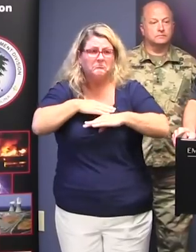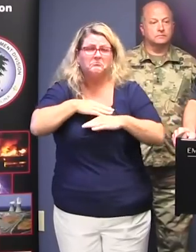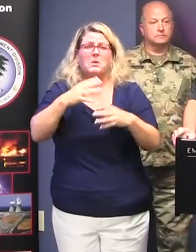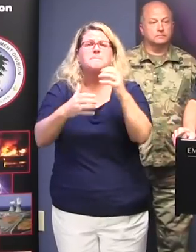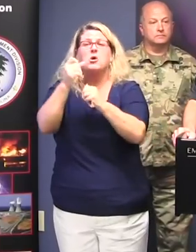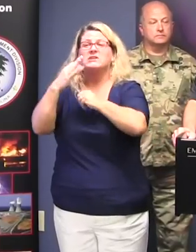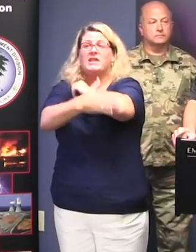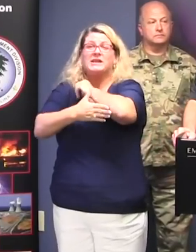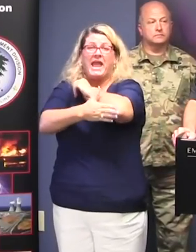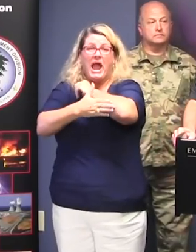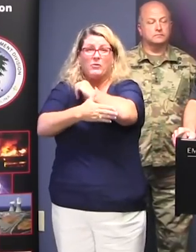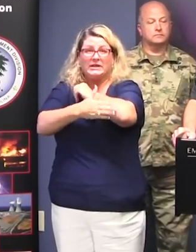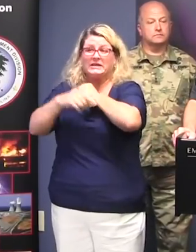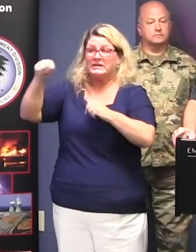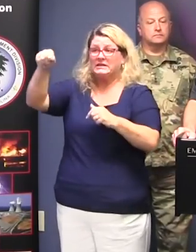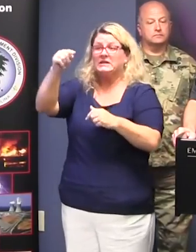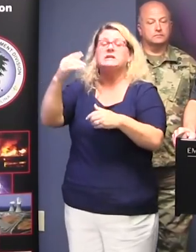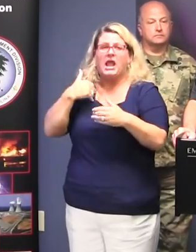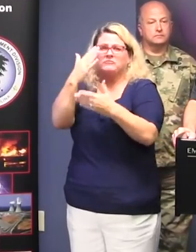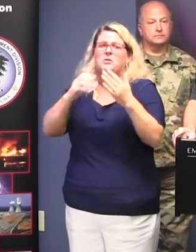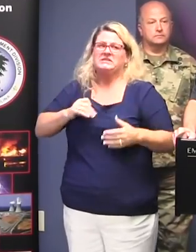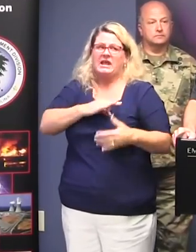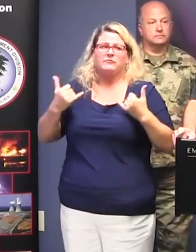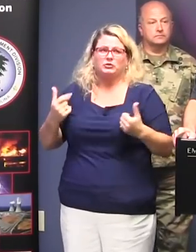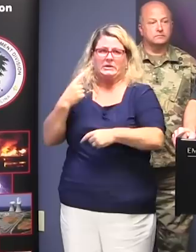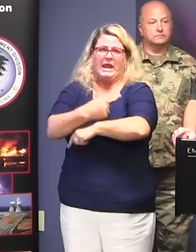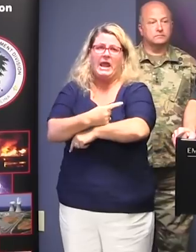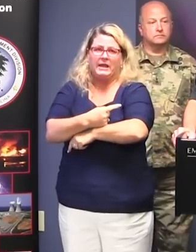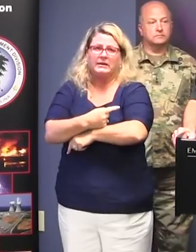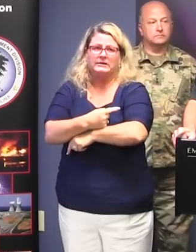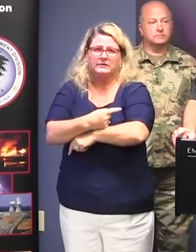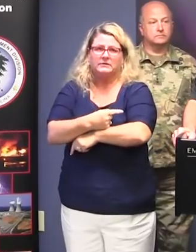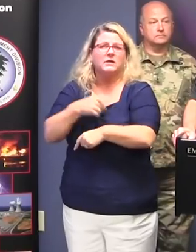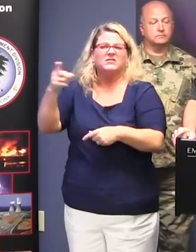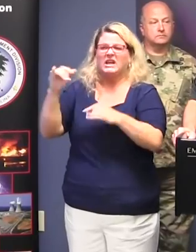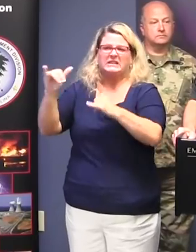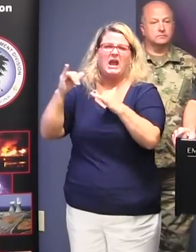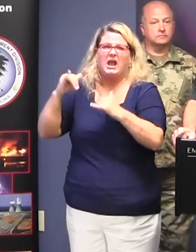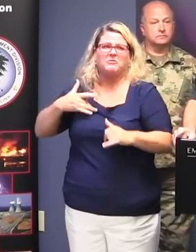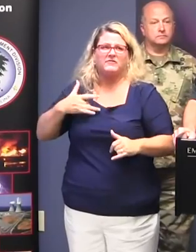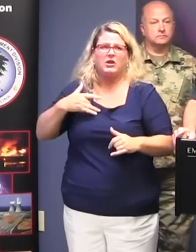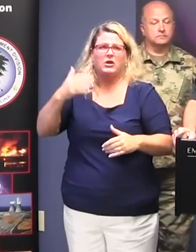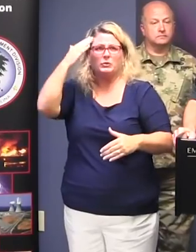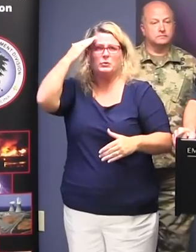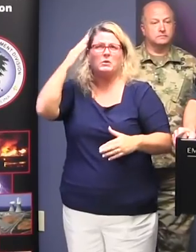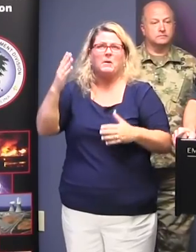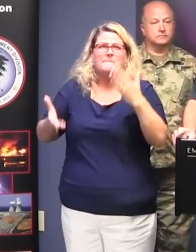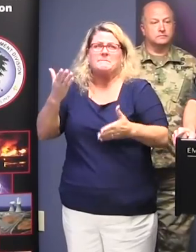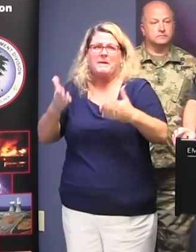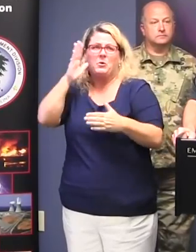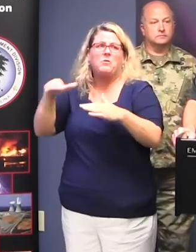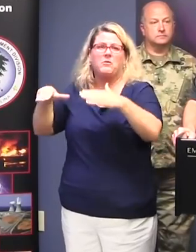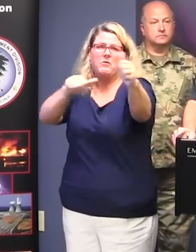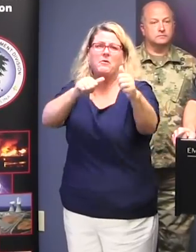the Emergency Operations Centers, are being staffed to some extent today, and their primary focus is the same as ours. It's the possible evacuation and